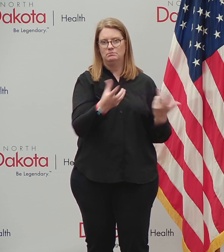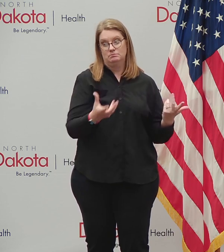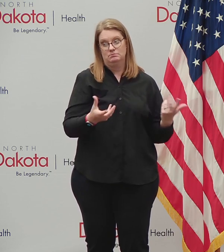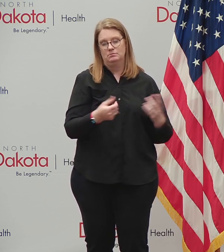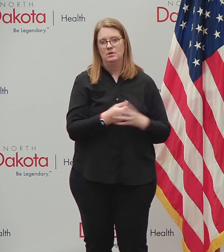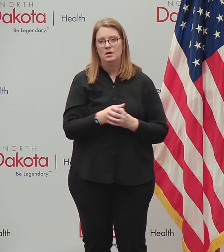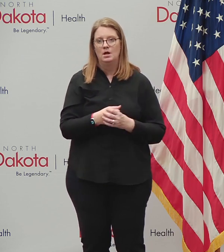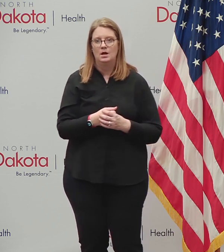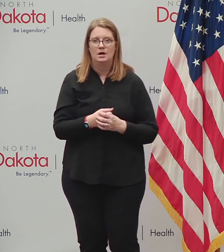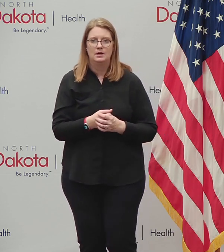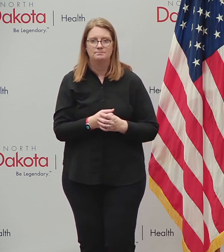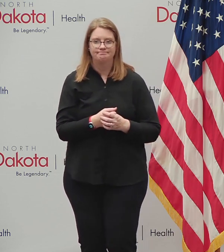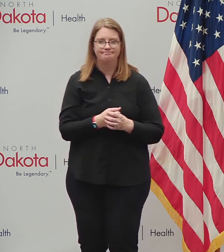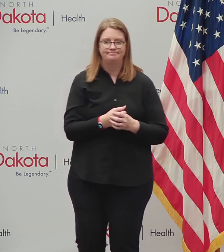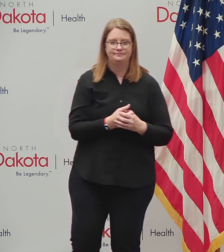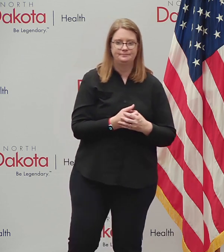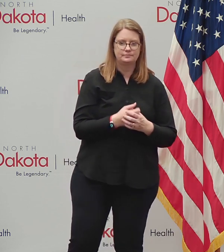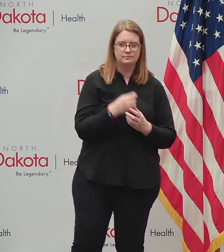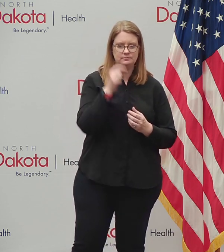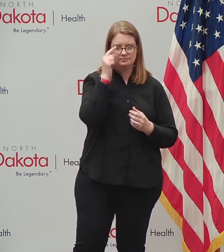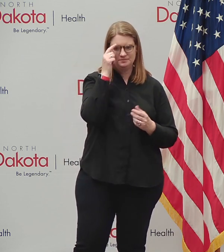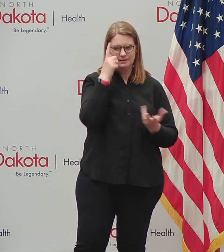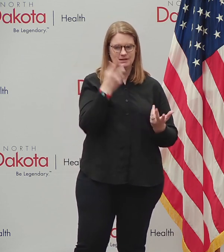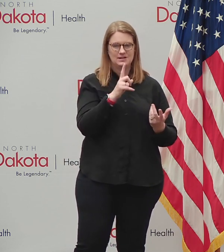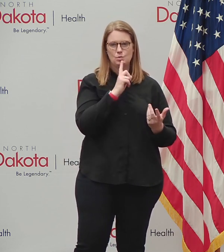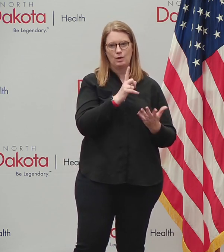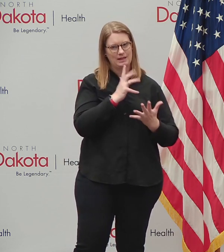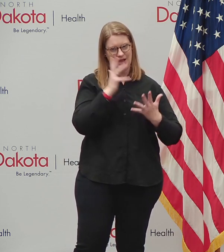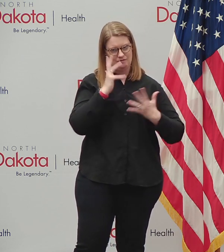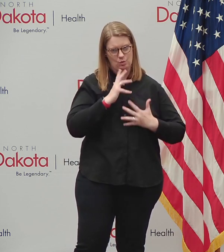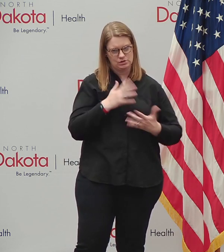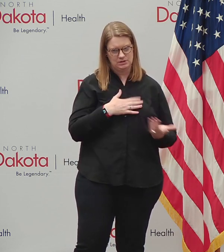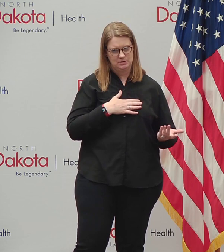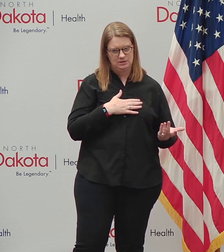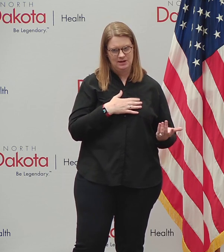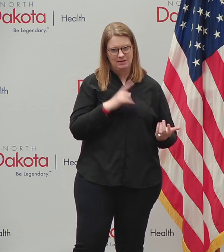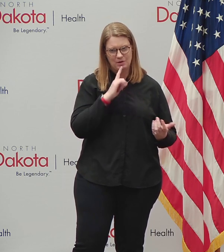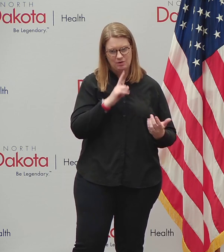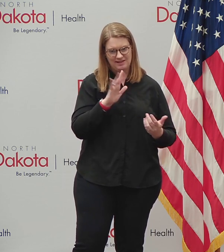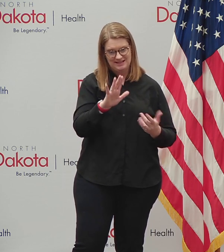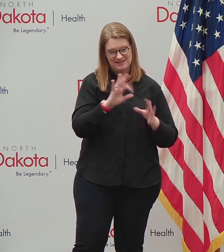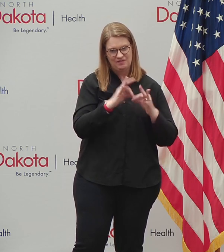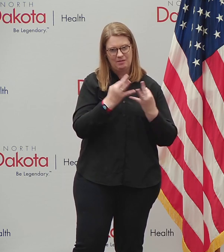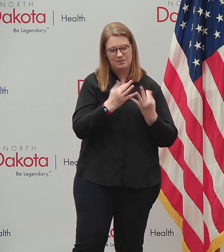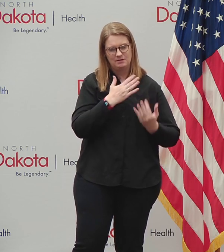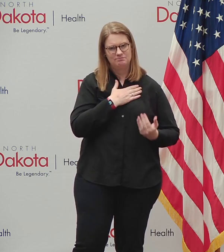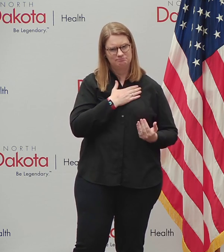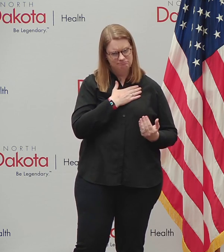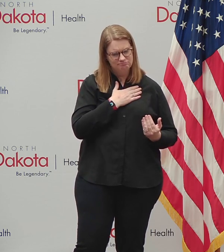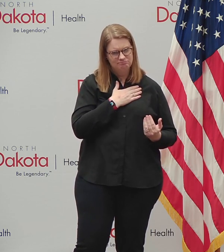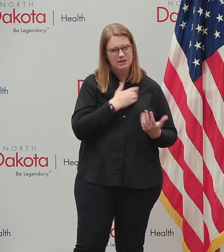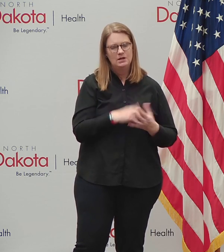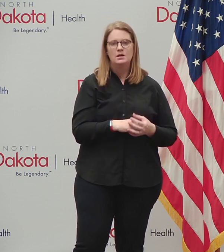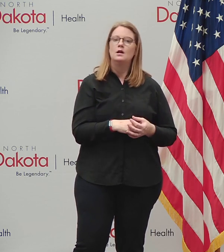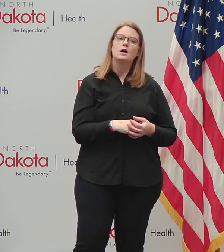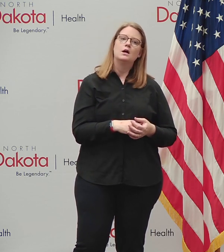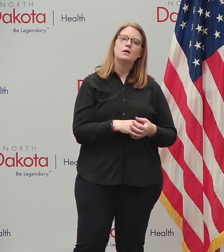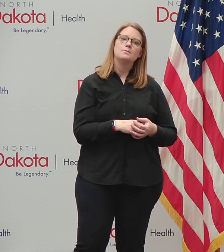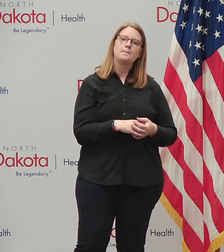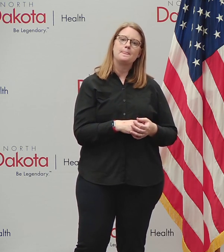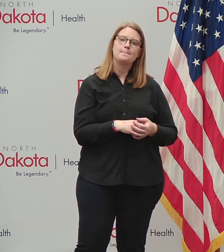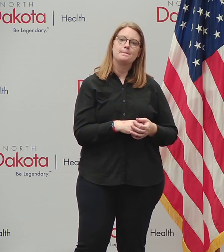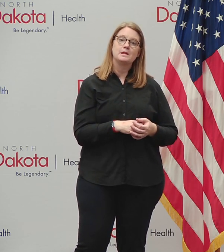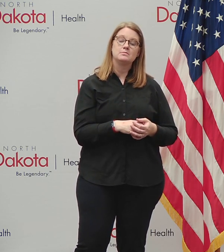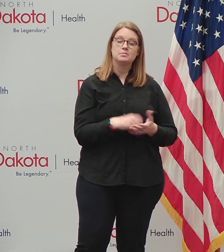is, uh, um, you know, that, that's just really unfortunate. We feel for, feel for his family, but that relates to the, relates to the timing of it. Uh,